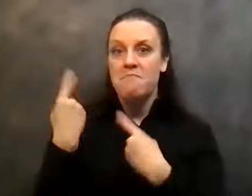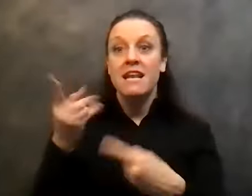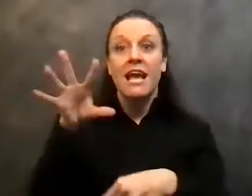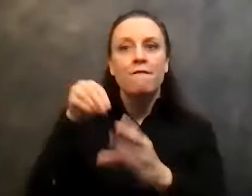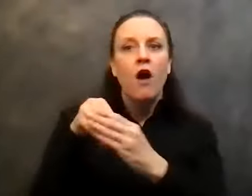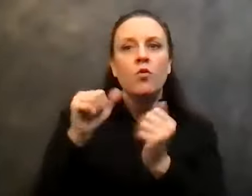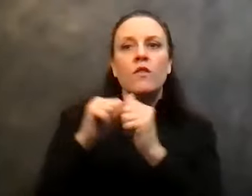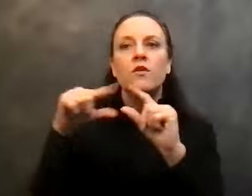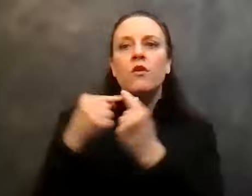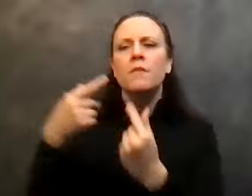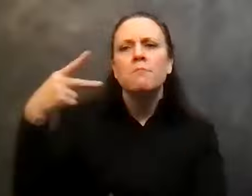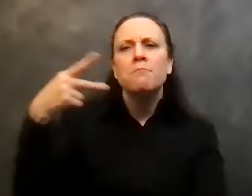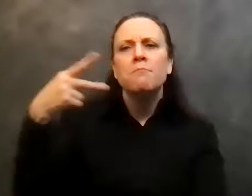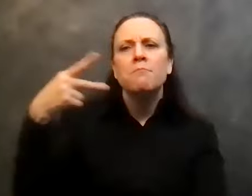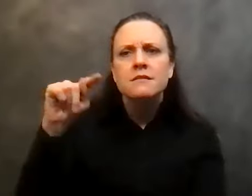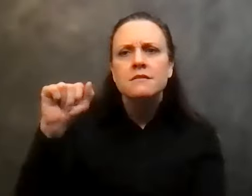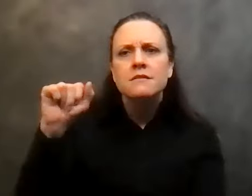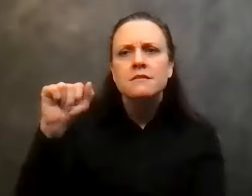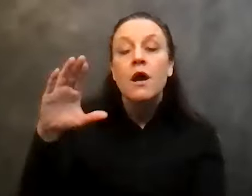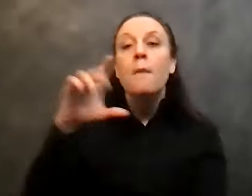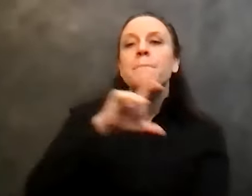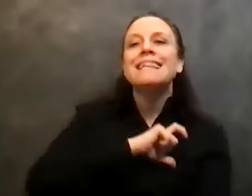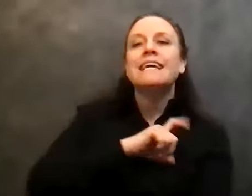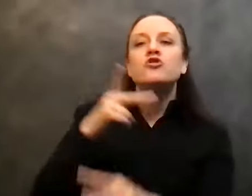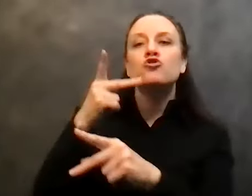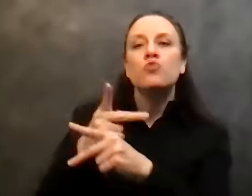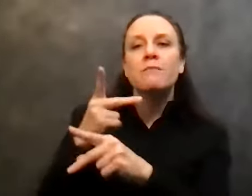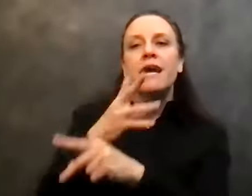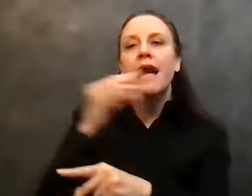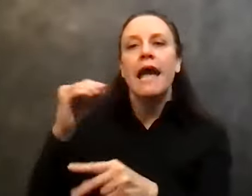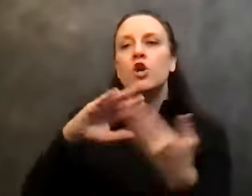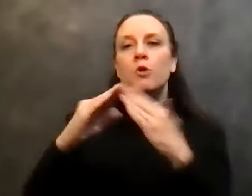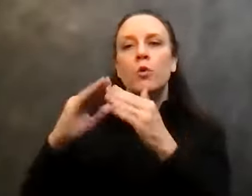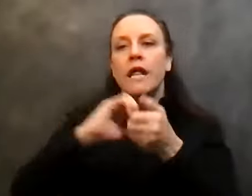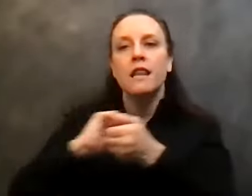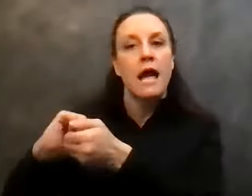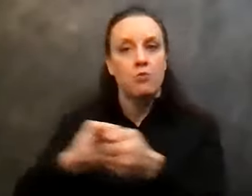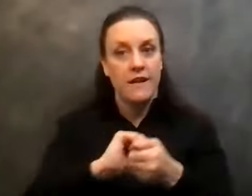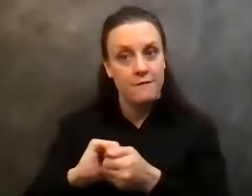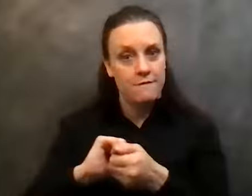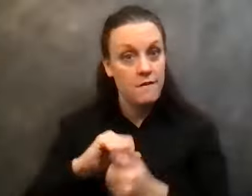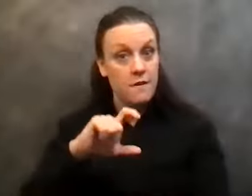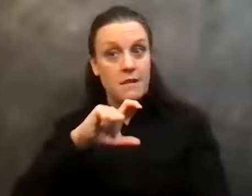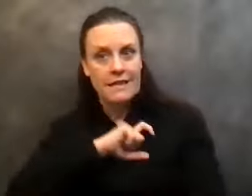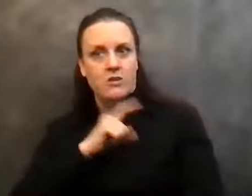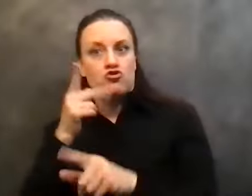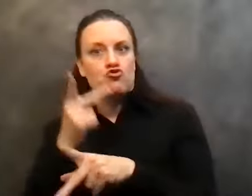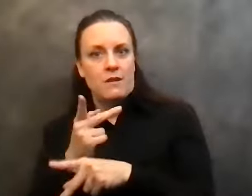group called PTAC, which is the police treatment and community collaborative. And the cool thing about that is this